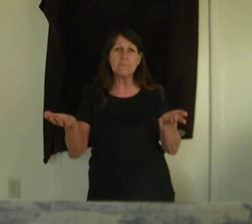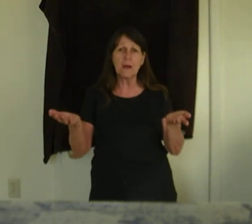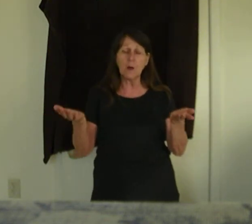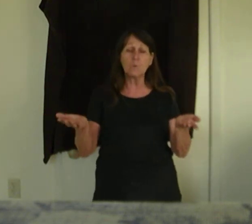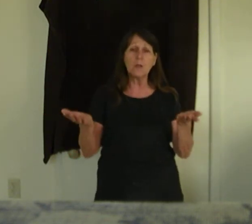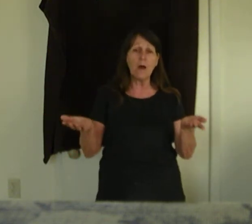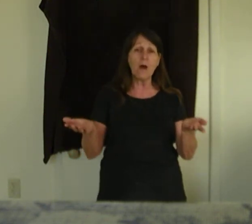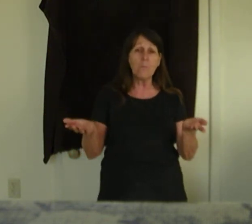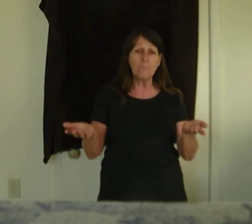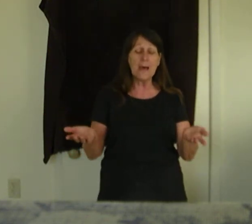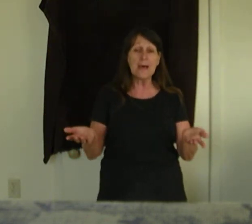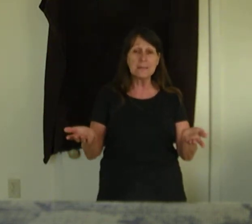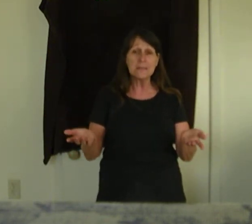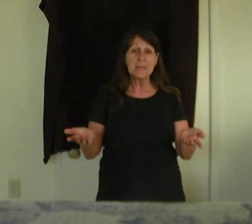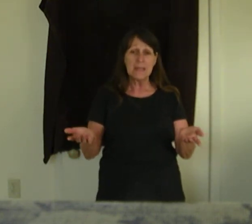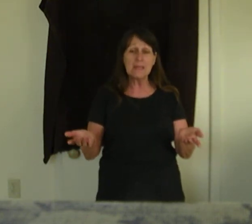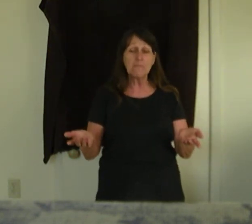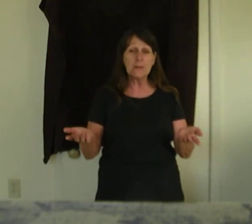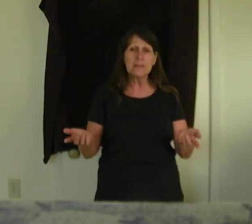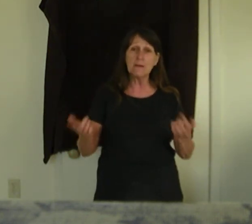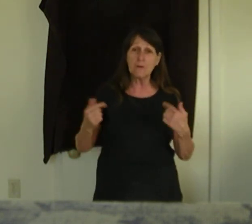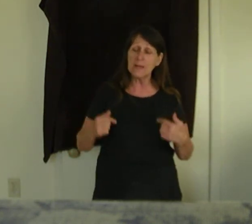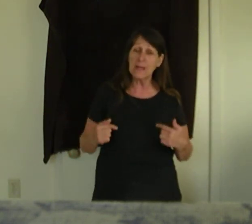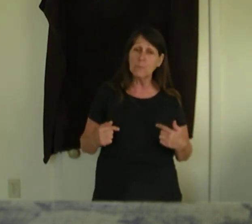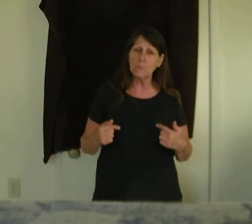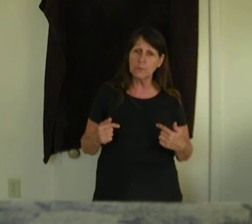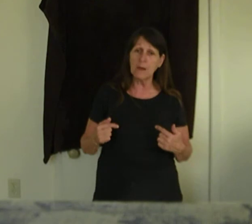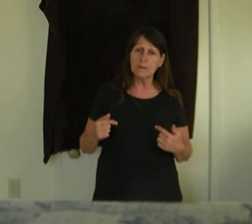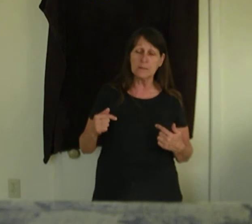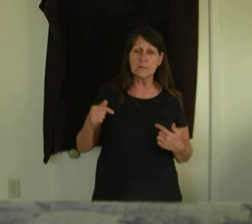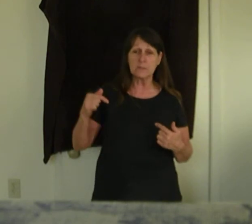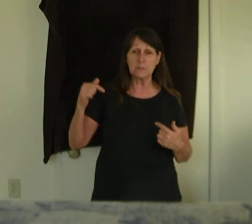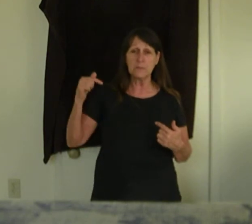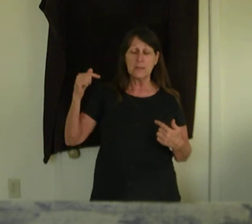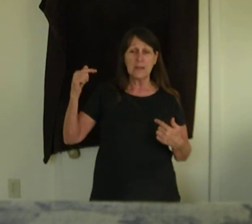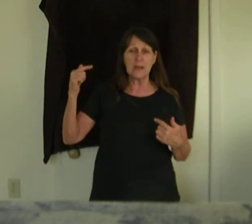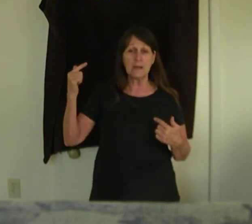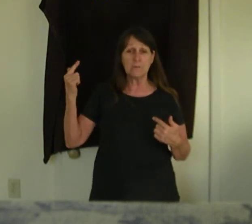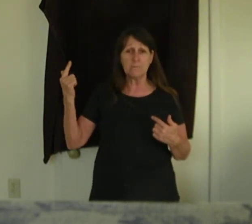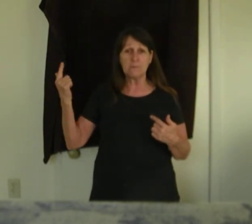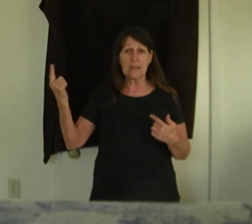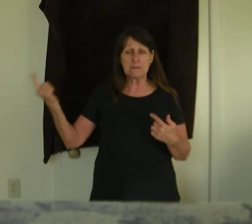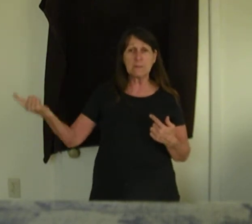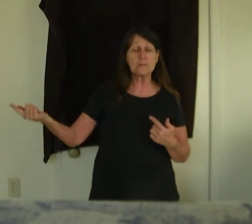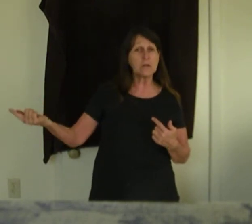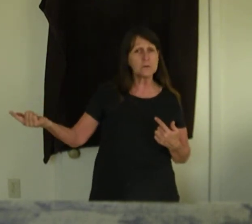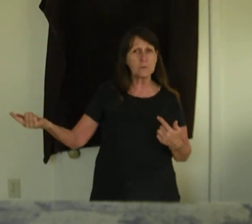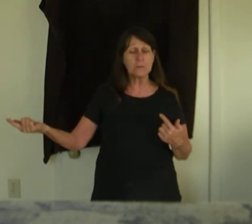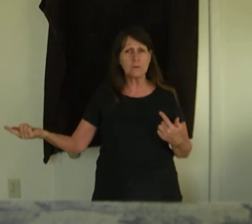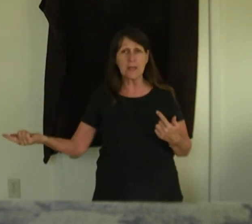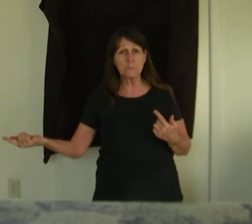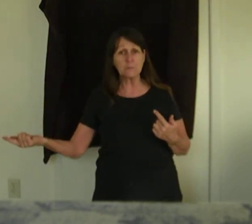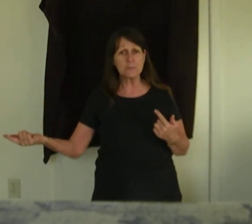the whole law. But if we love our neighbor, we're not going to commit adultery with our neighbor's